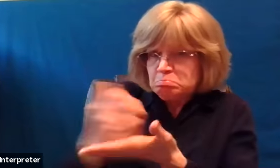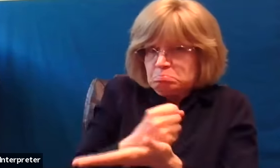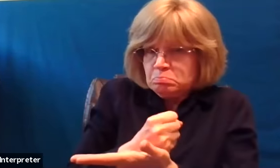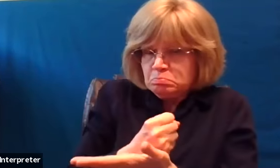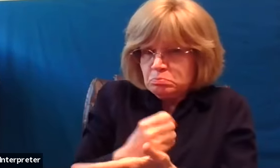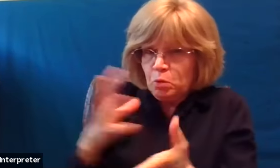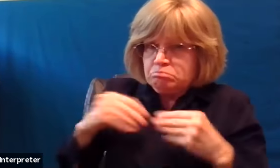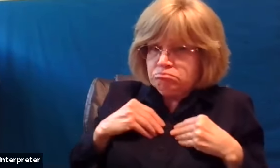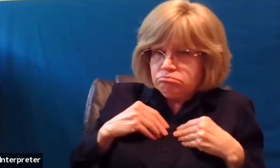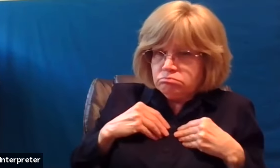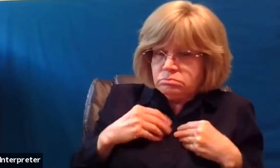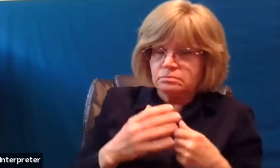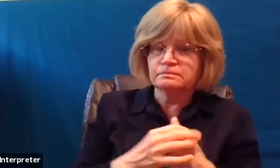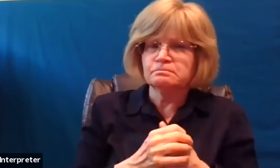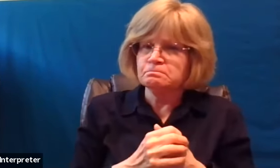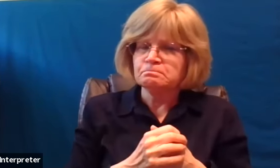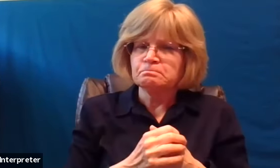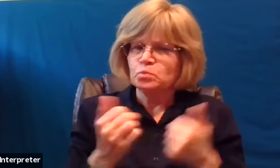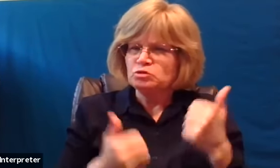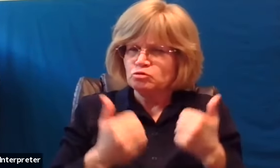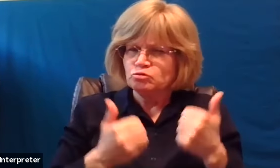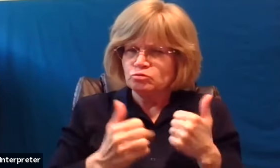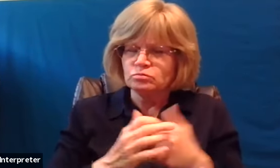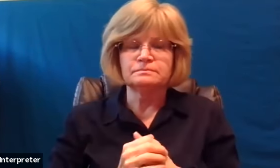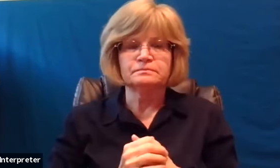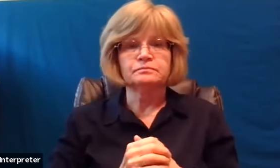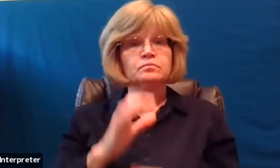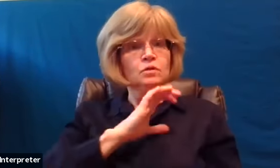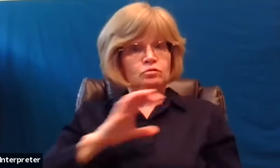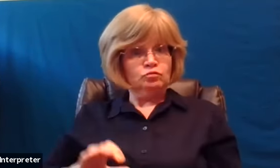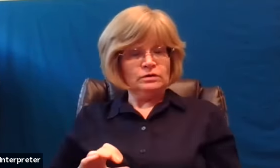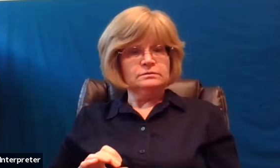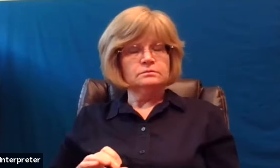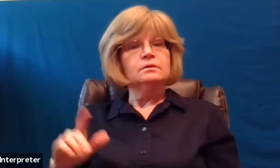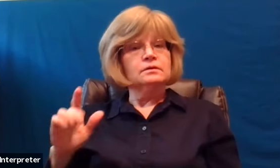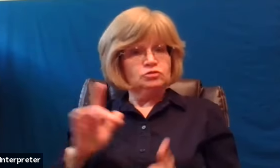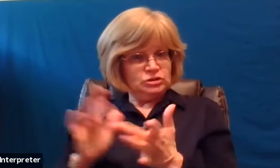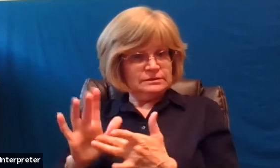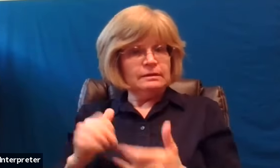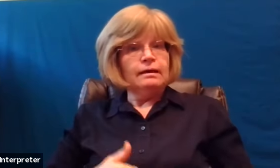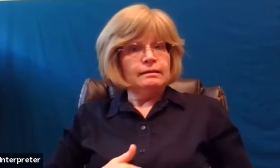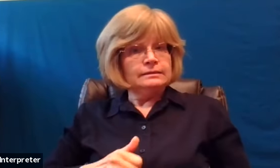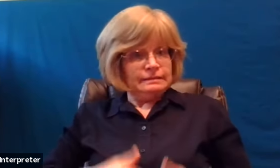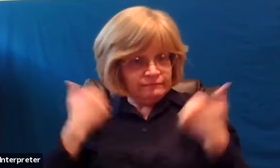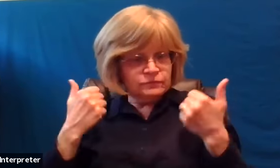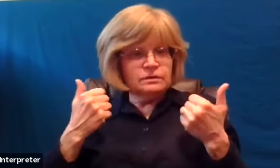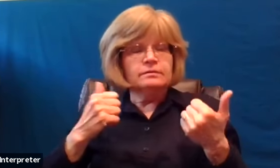we know that christ lived died on calvary's cross was resurrected